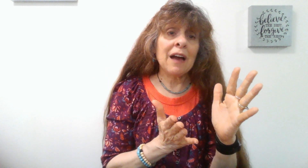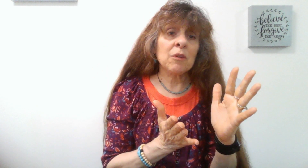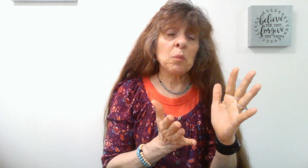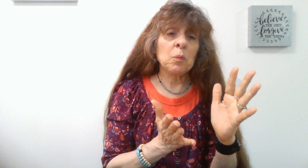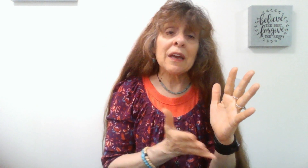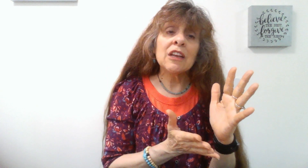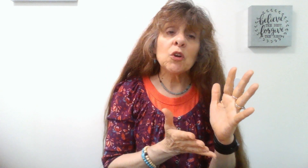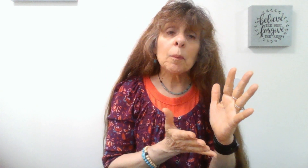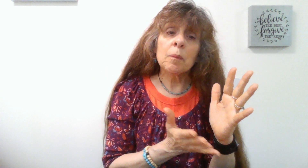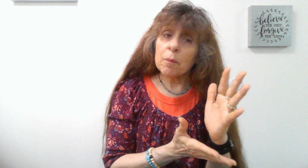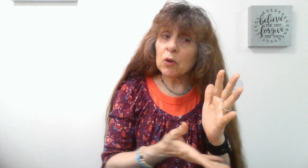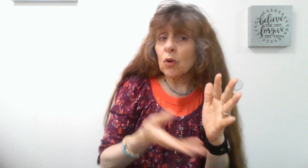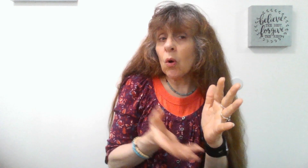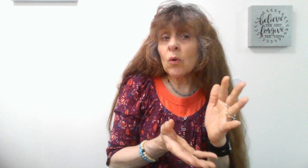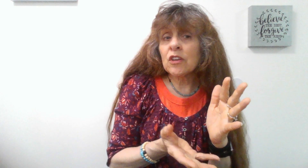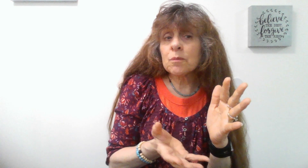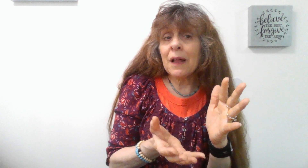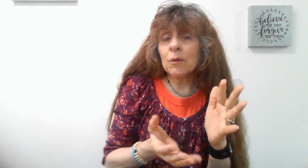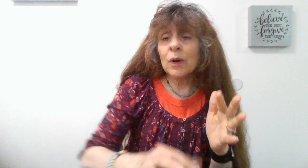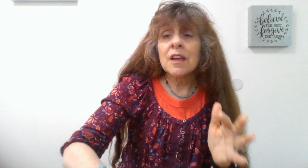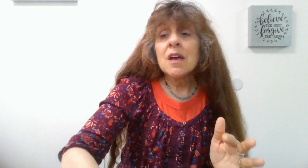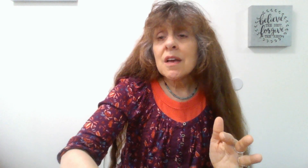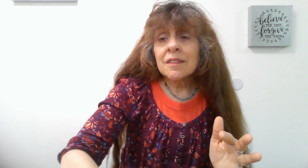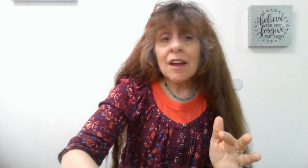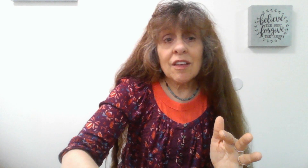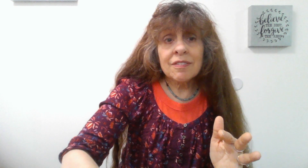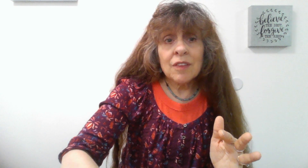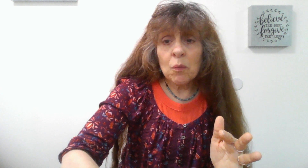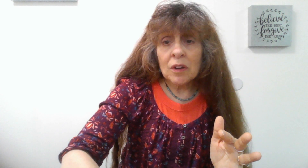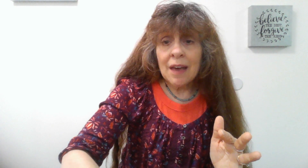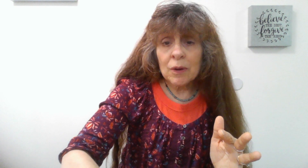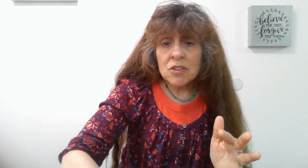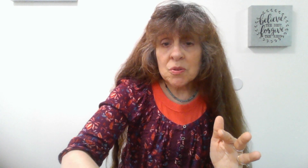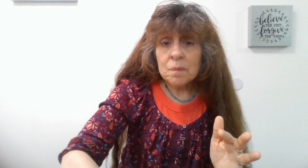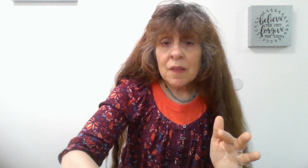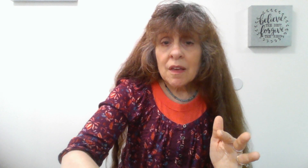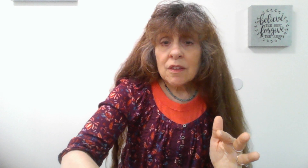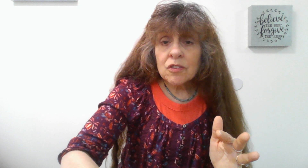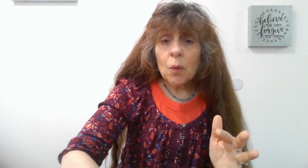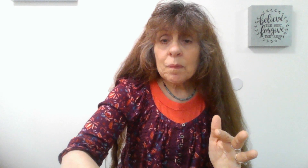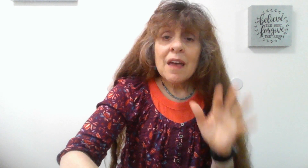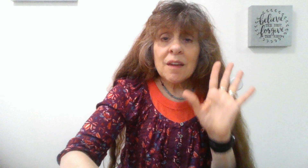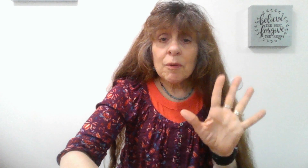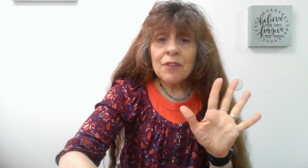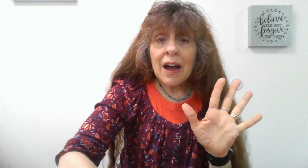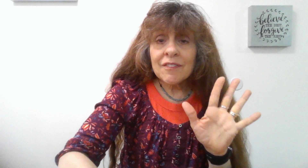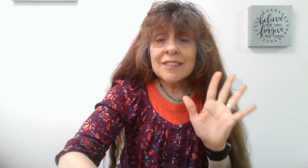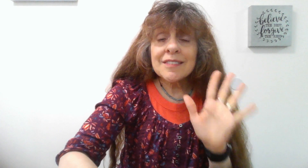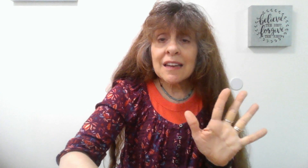black and white in your computer or only use black and white, it works that way too. So number five is stand